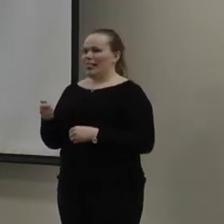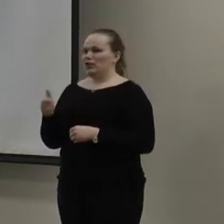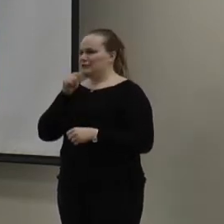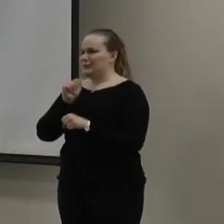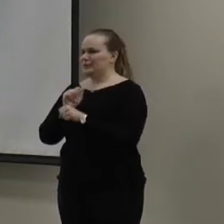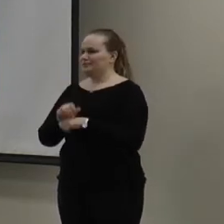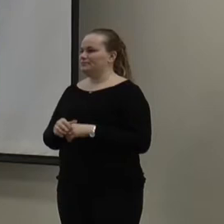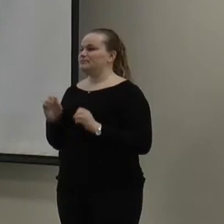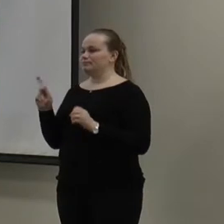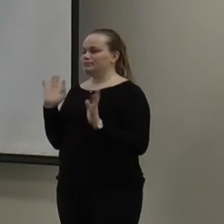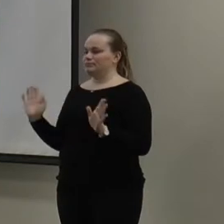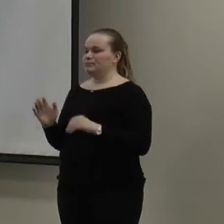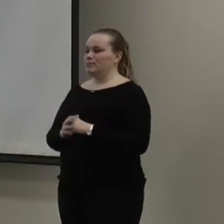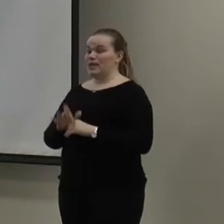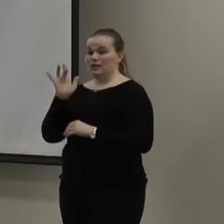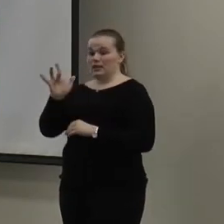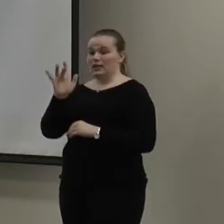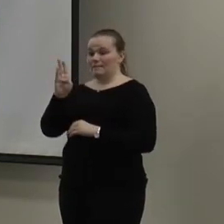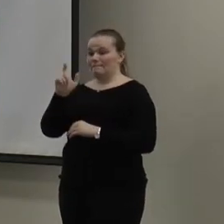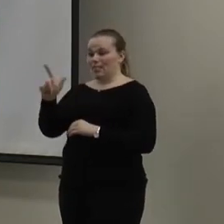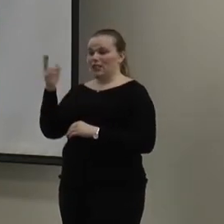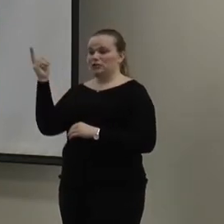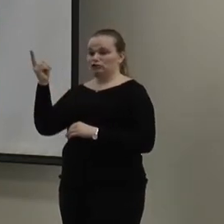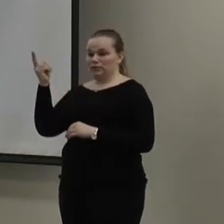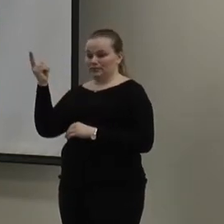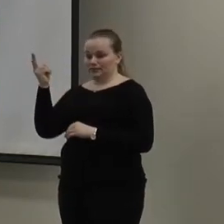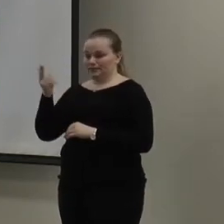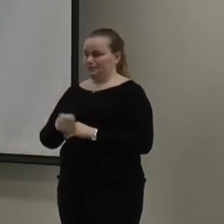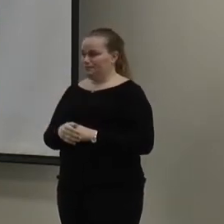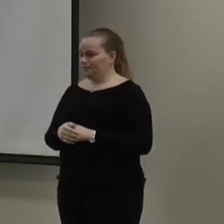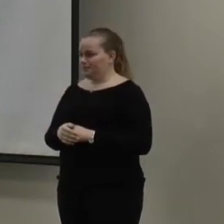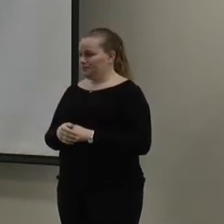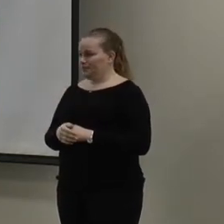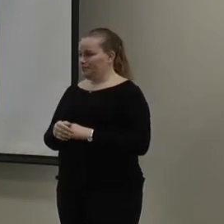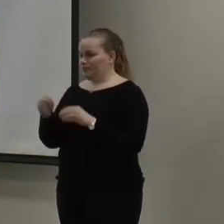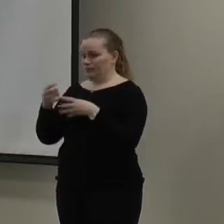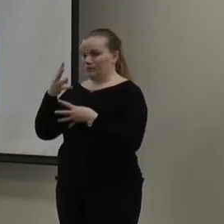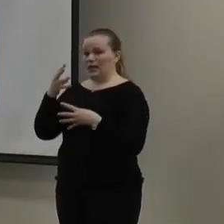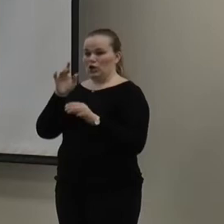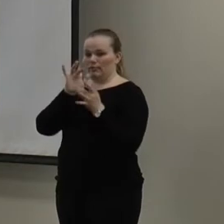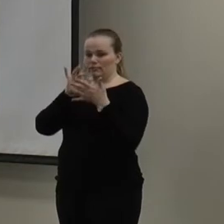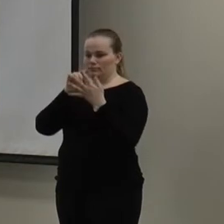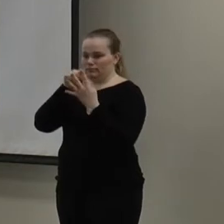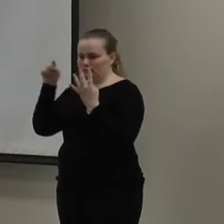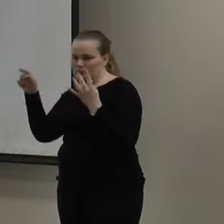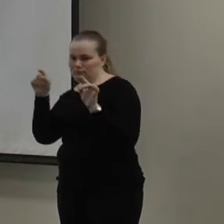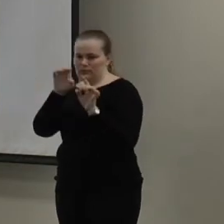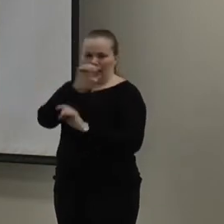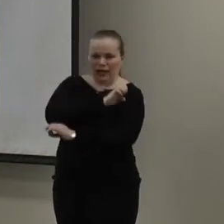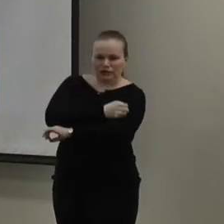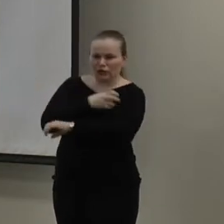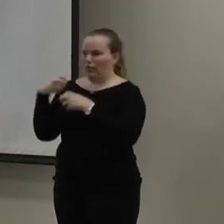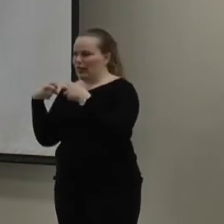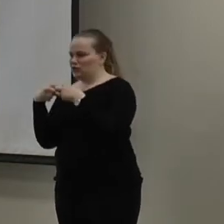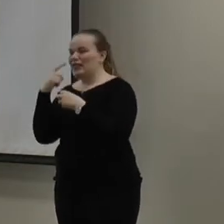And then you're going to click on fill history. And then you can select between energy or electric.